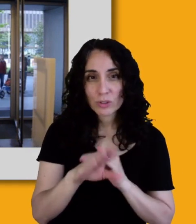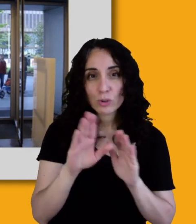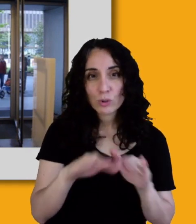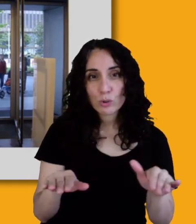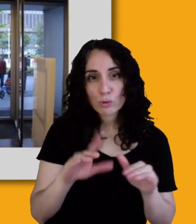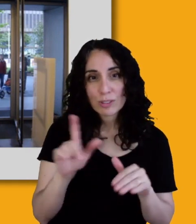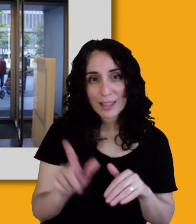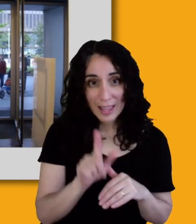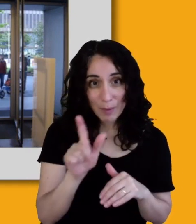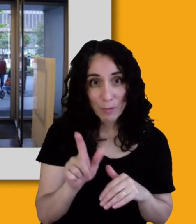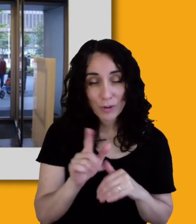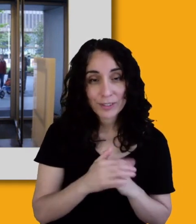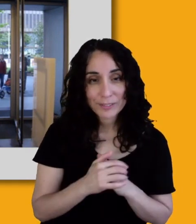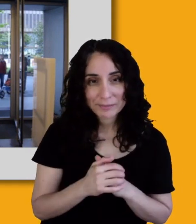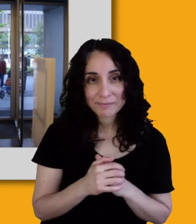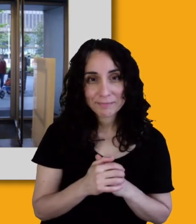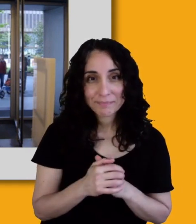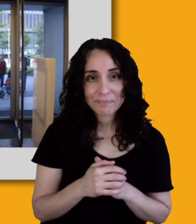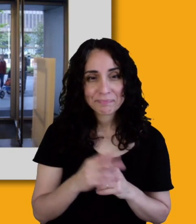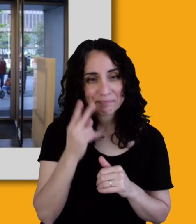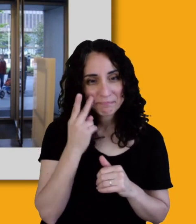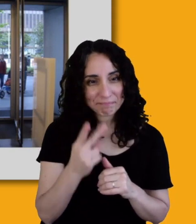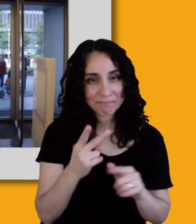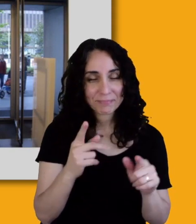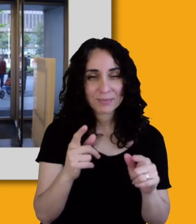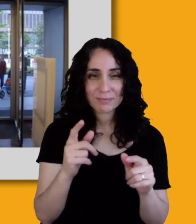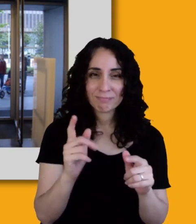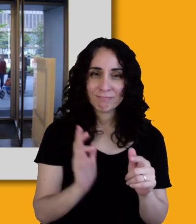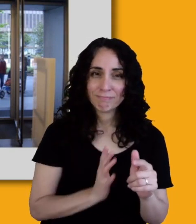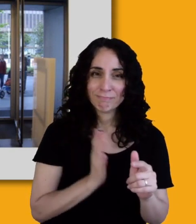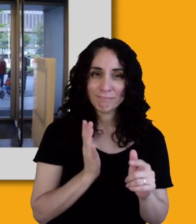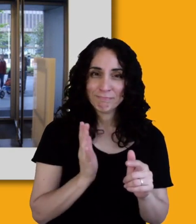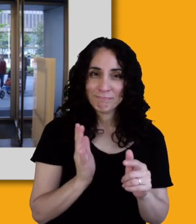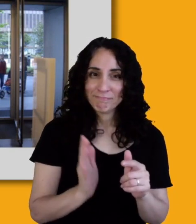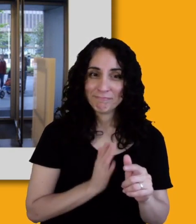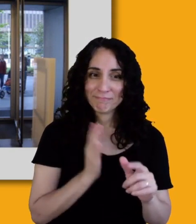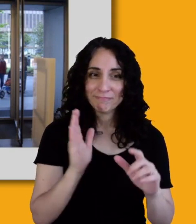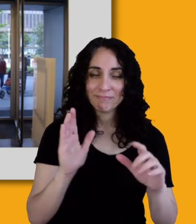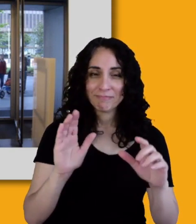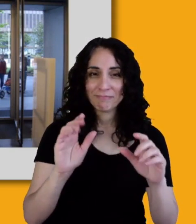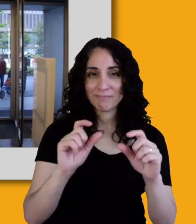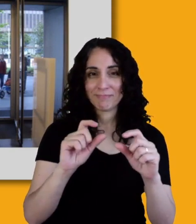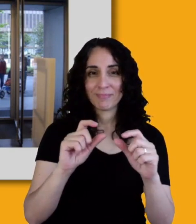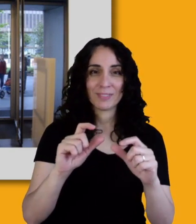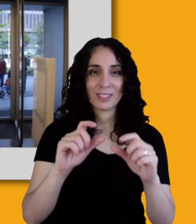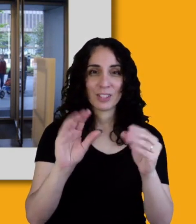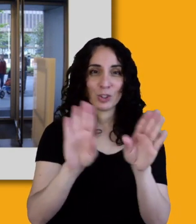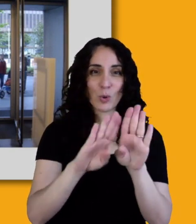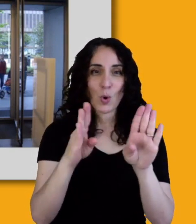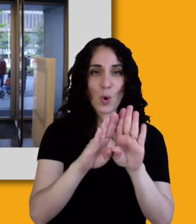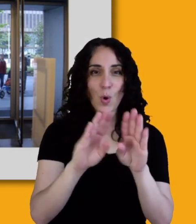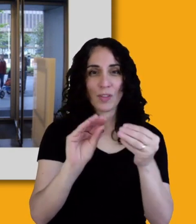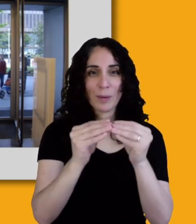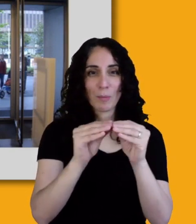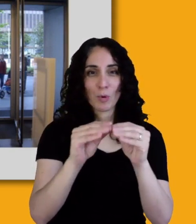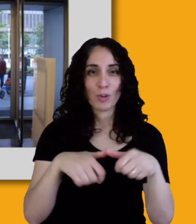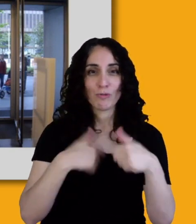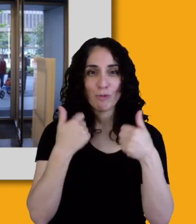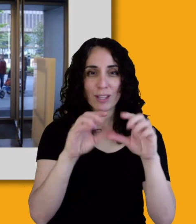So, um, you'll see it has this grand, you know, thing with the address, the doorway with the address, and it